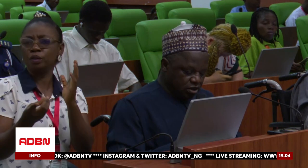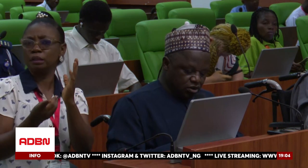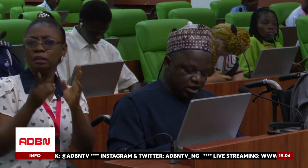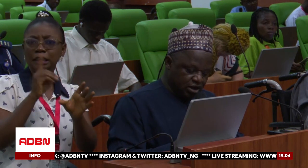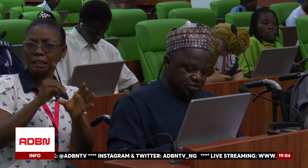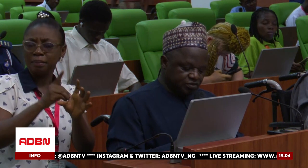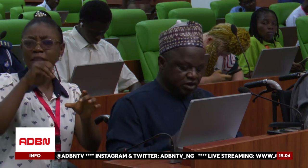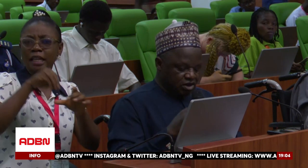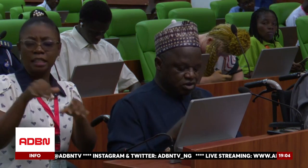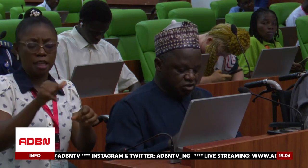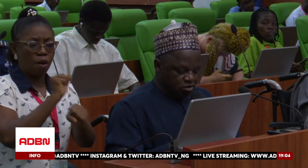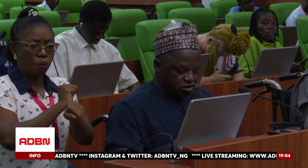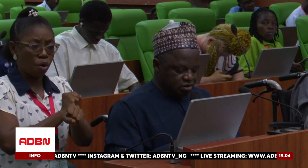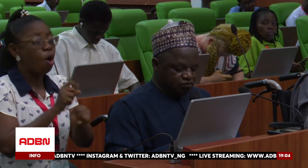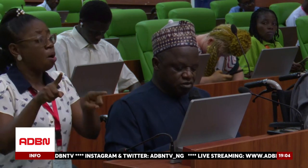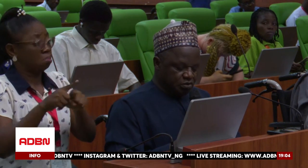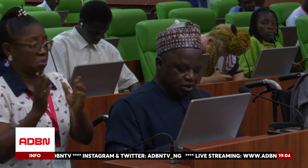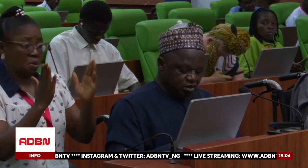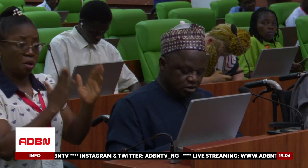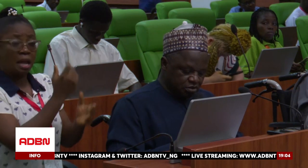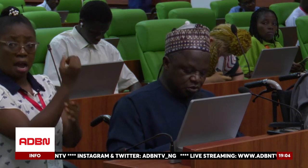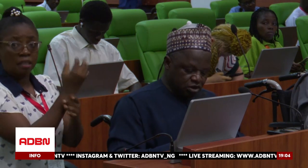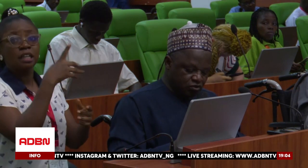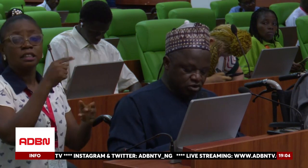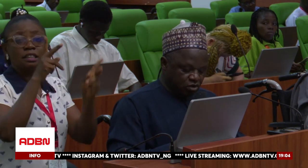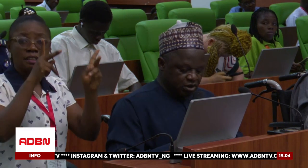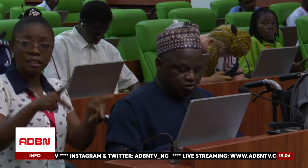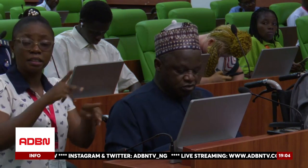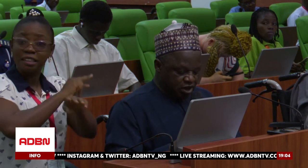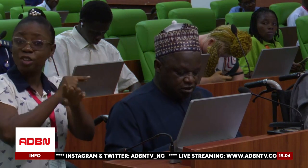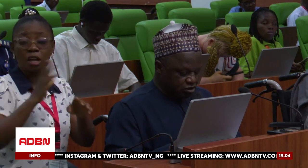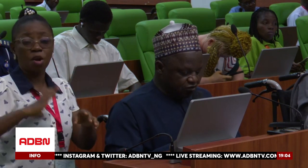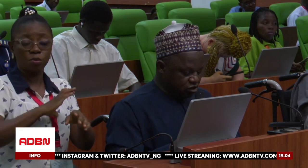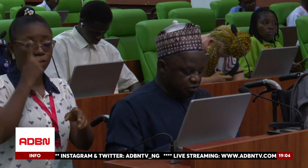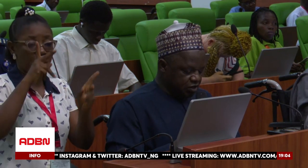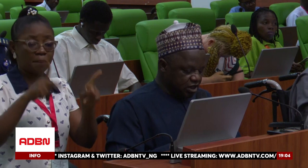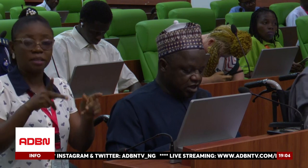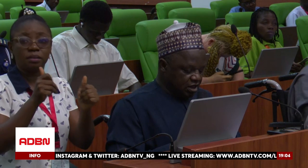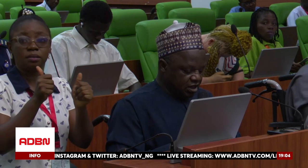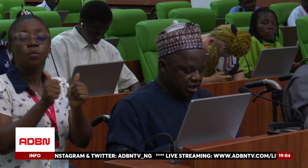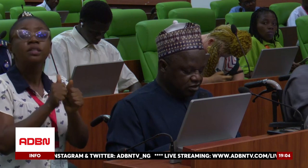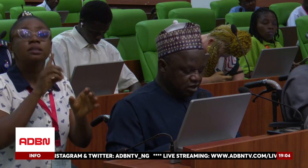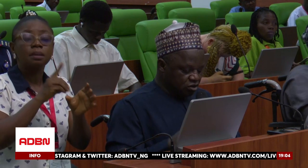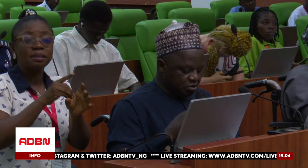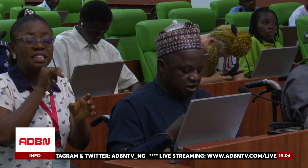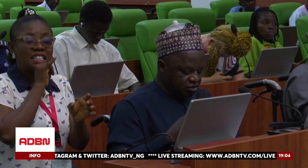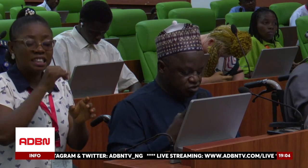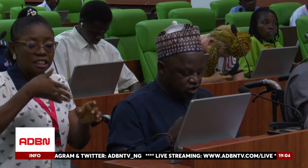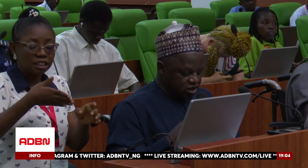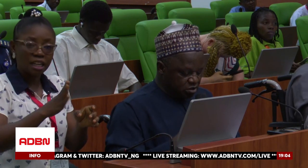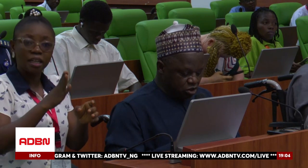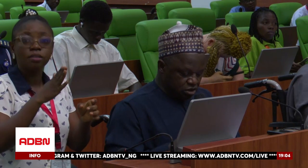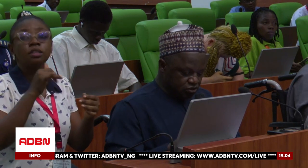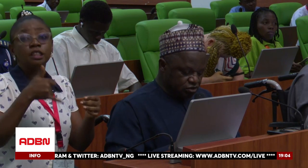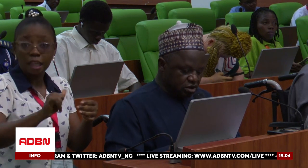On the other hand, the National Commission for People Living with Disabilities is yet to develop a sector-based